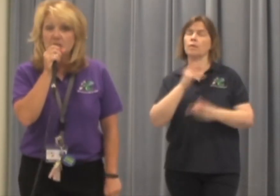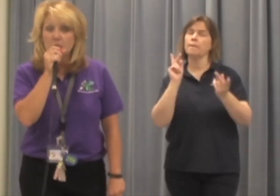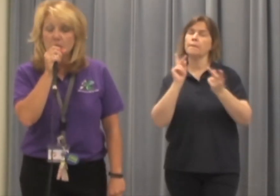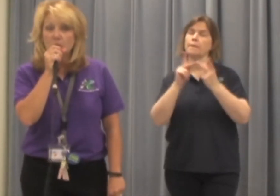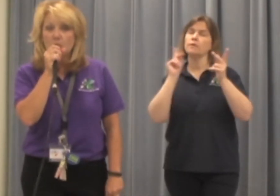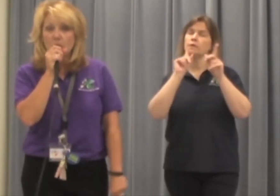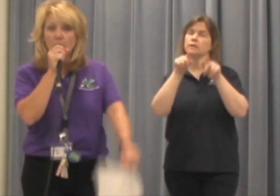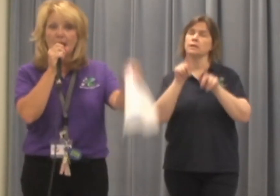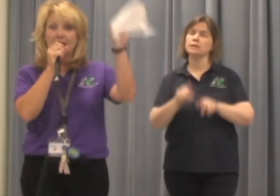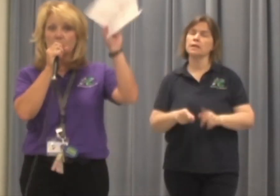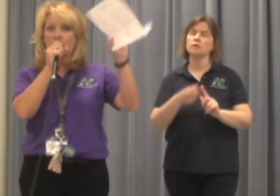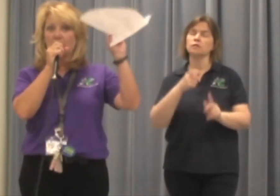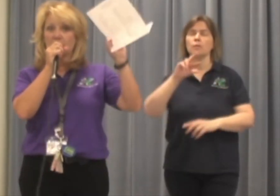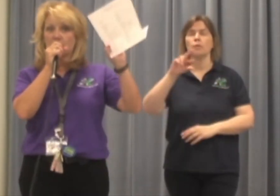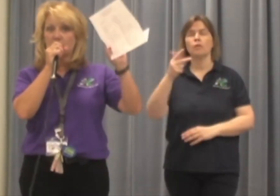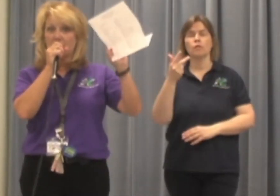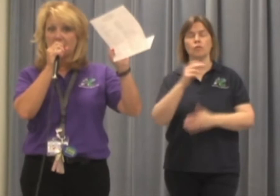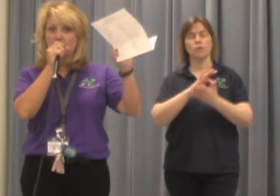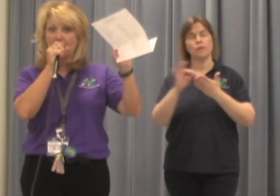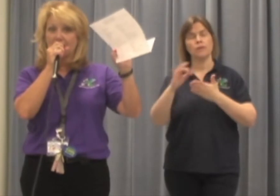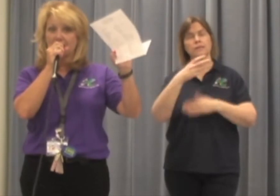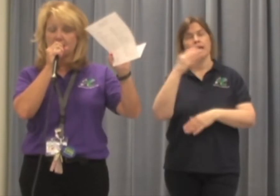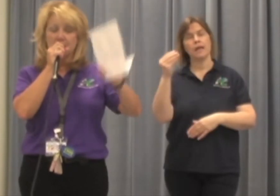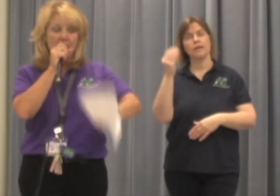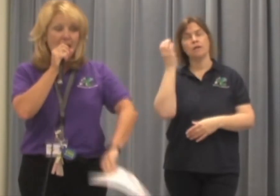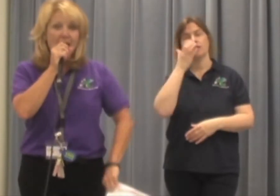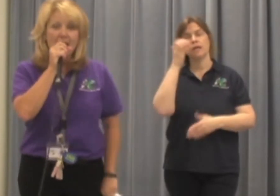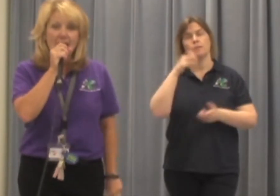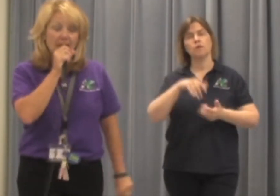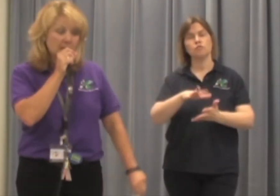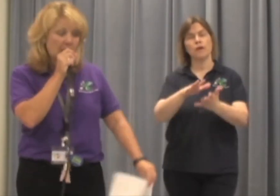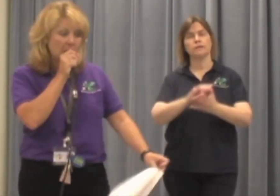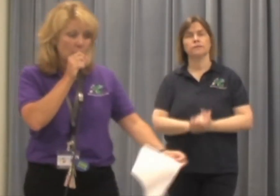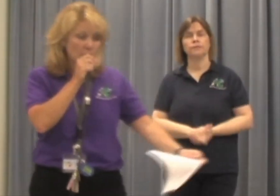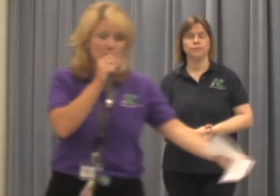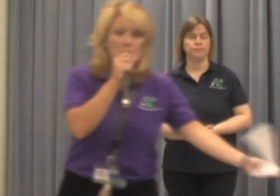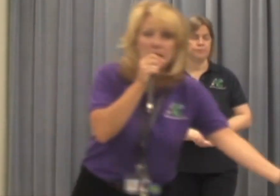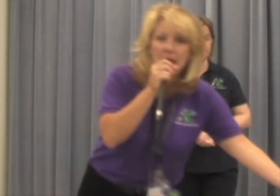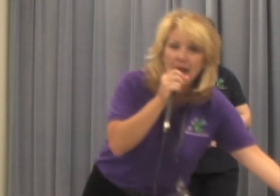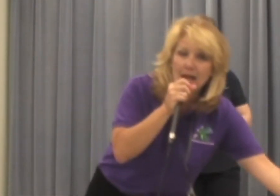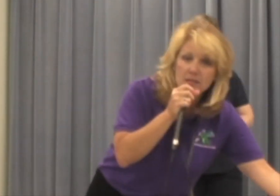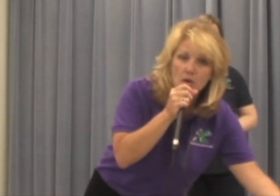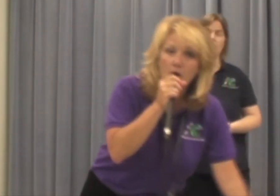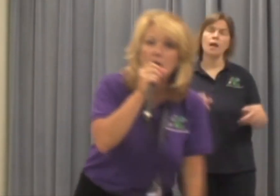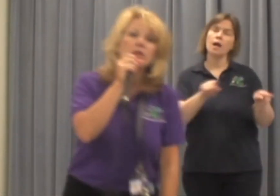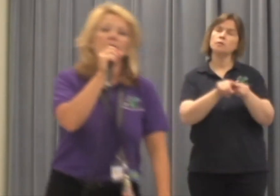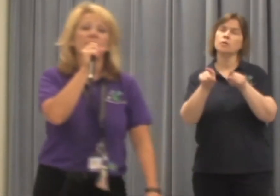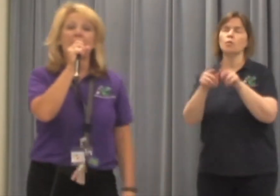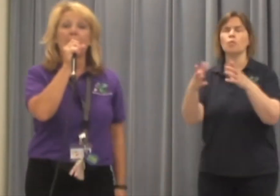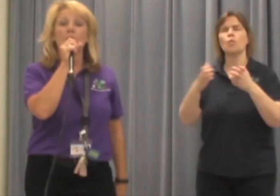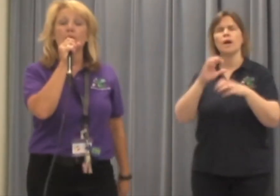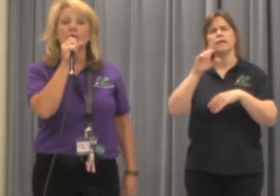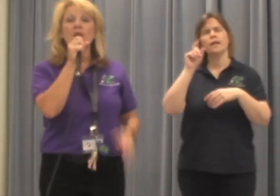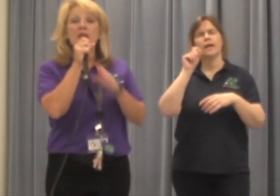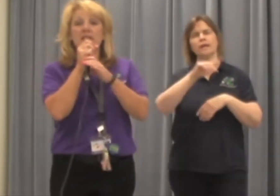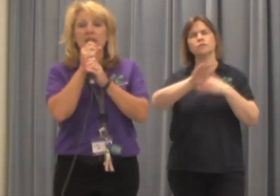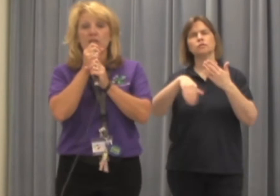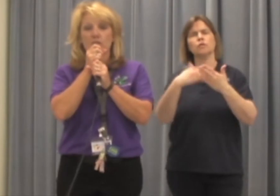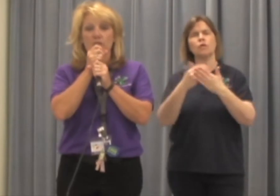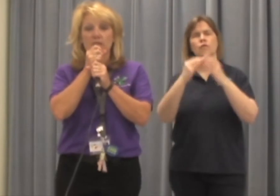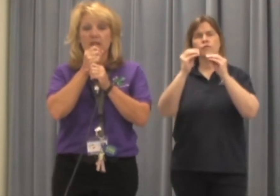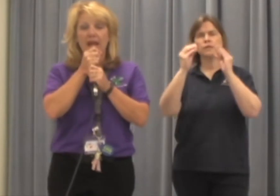attendance from third quarter, as well as our Dynamite Dragons. And I also want to ask all of our